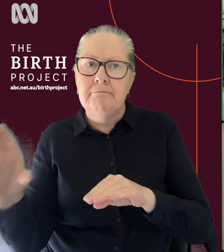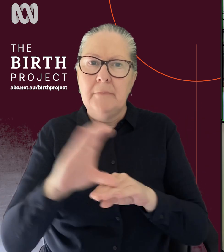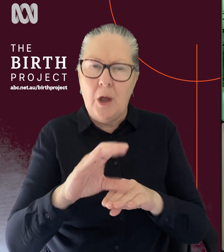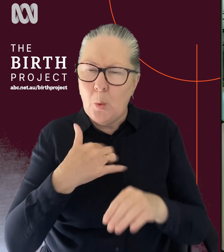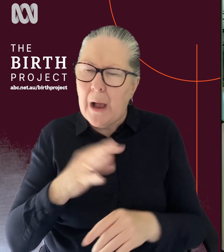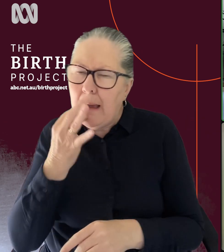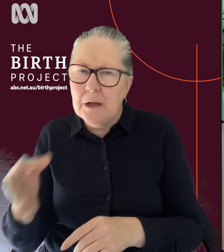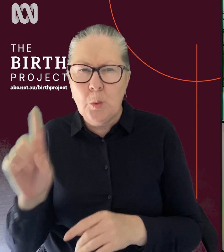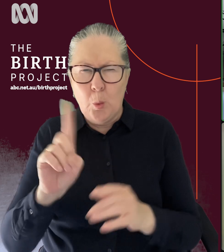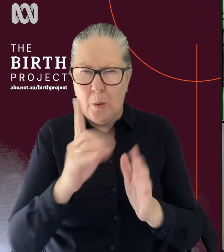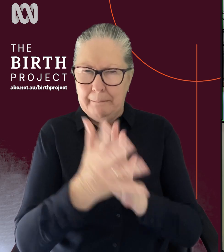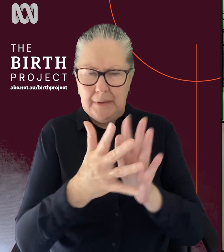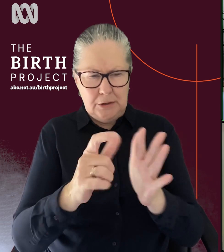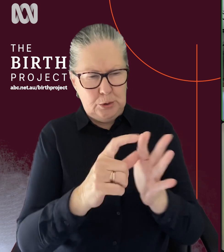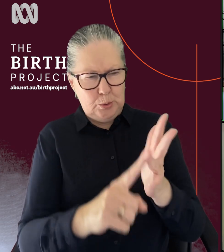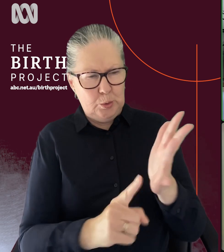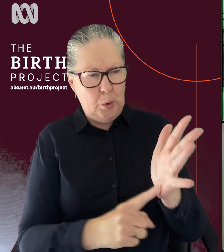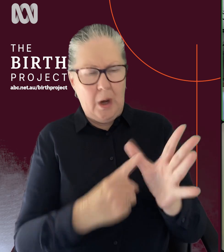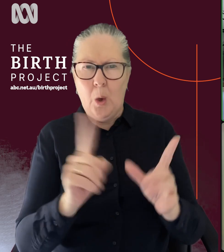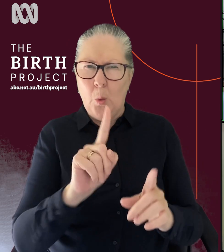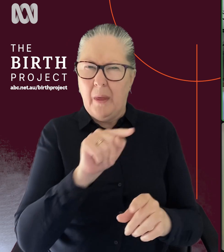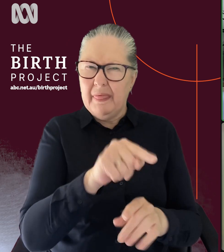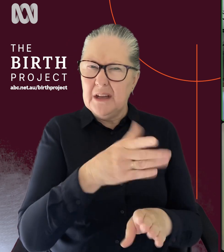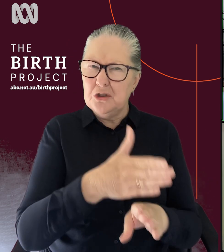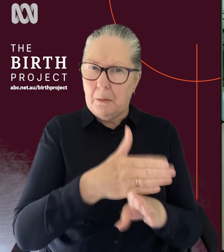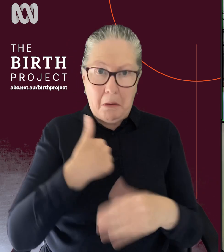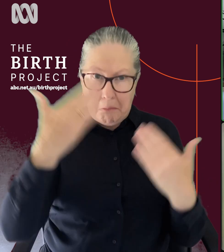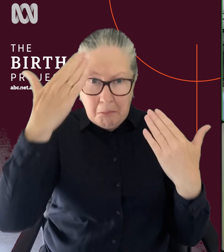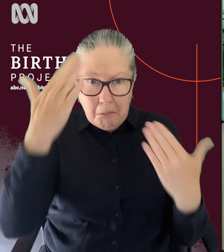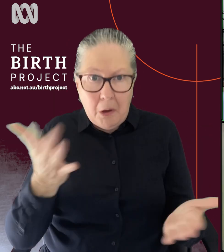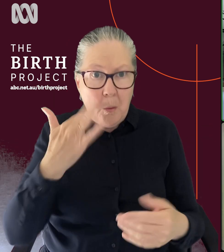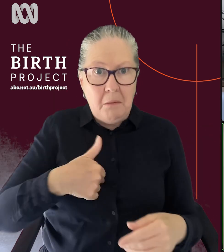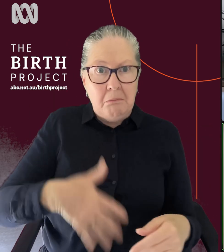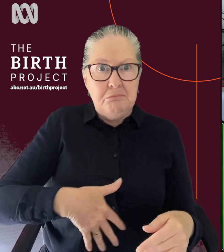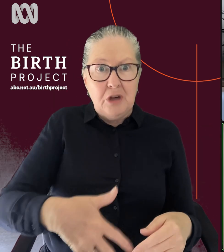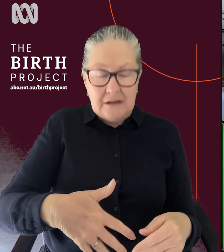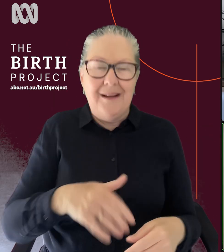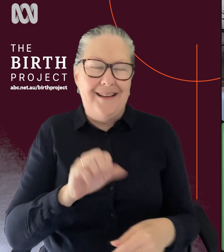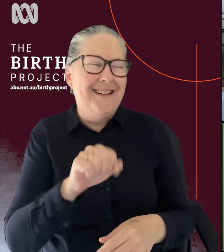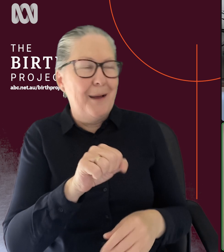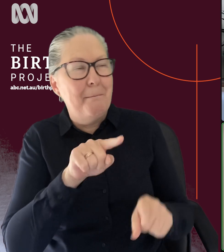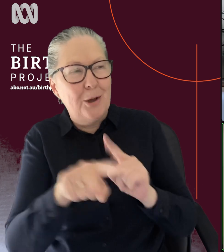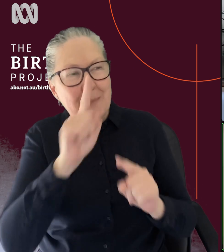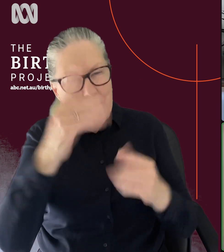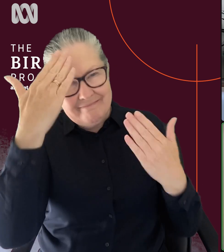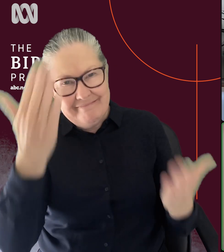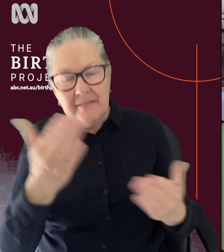is a doula? I didn't know what a doula was until I got pregnant. Well, most people don't. But a doula is someone